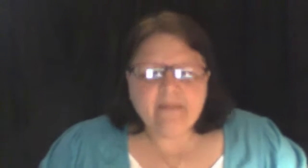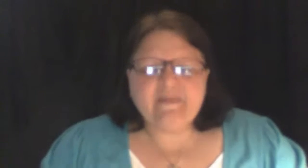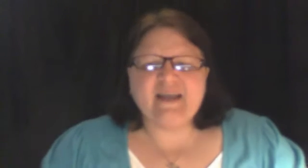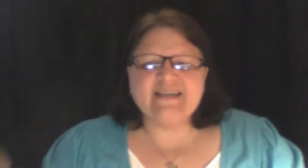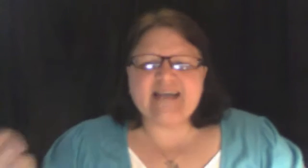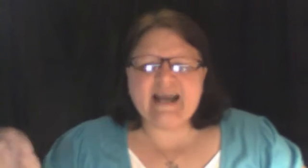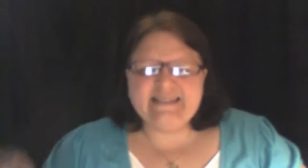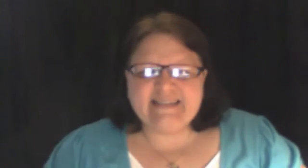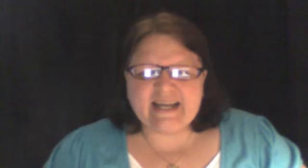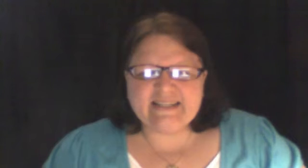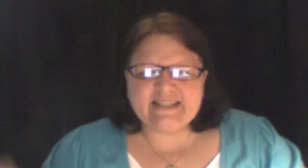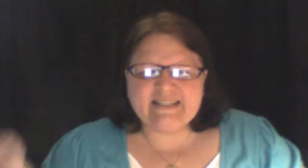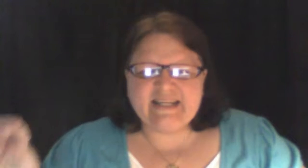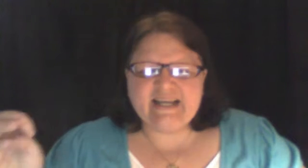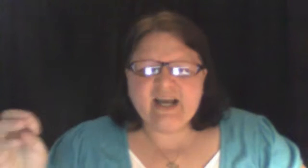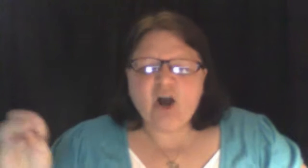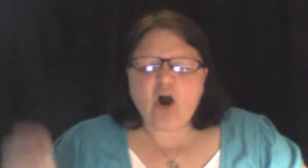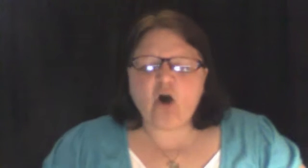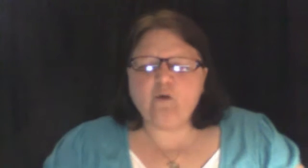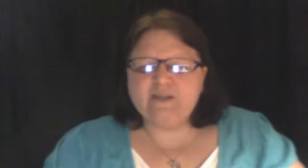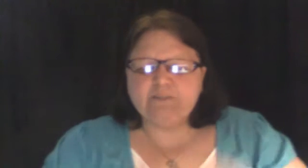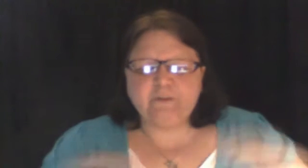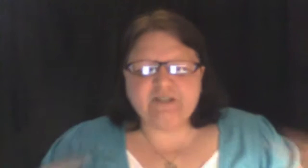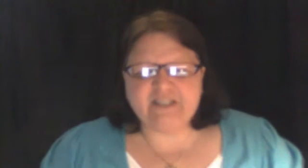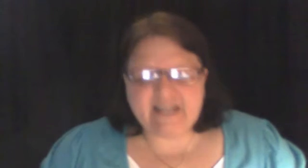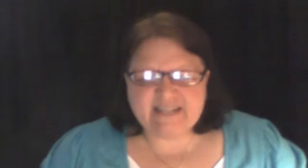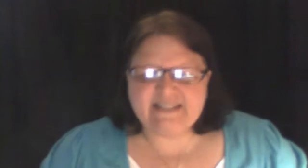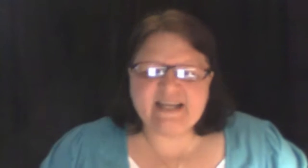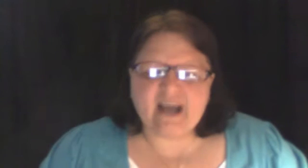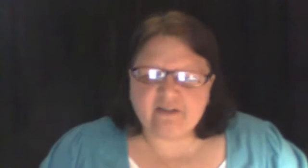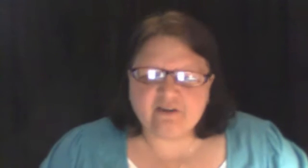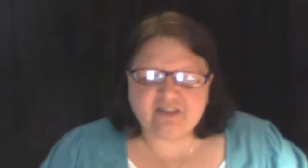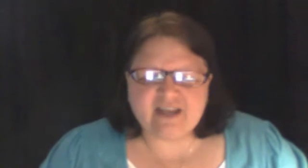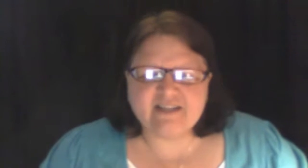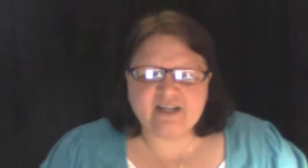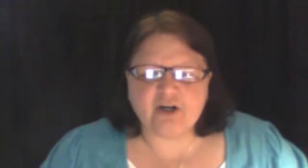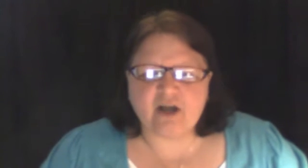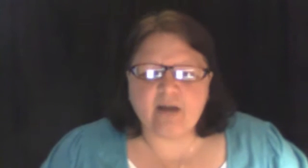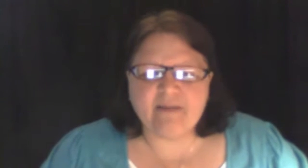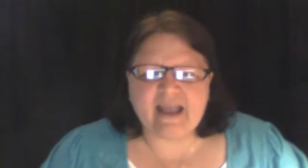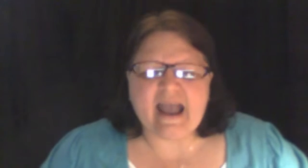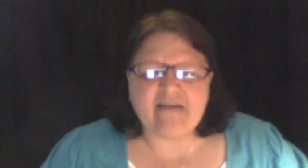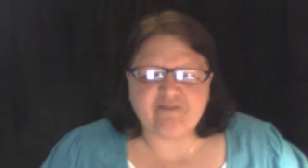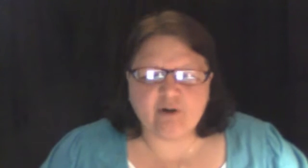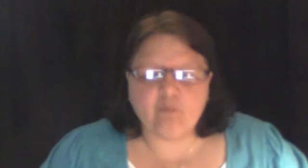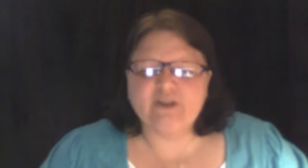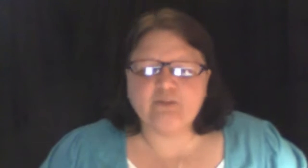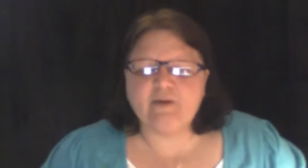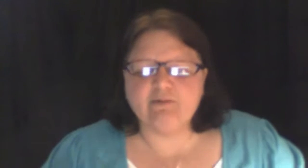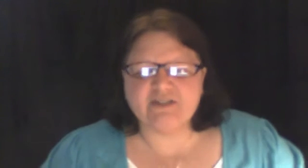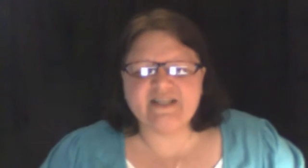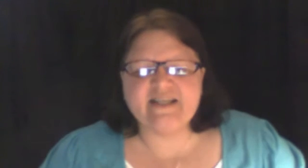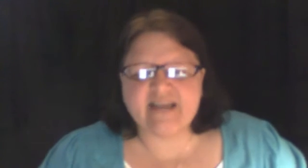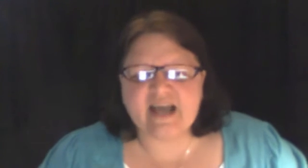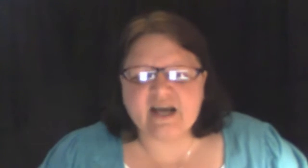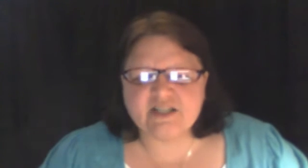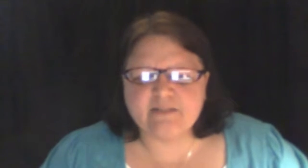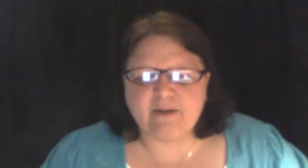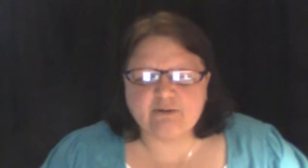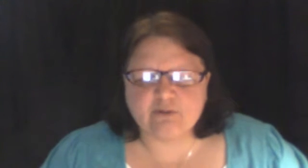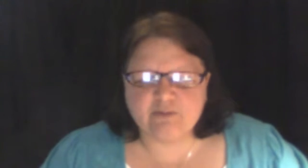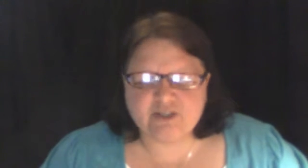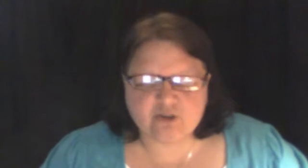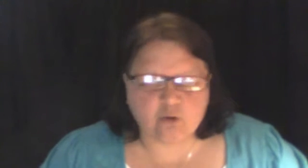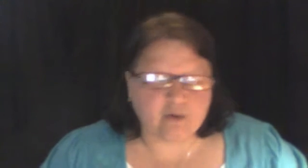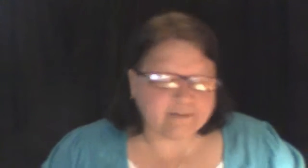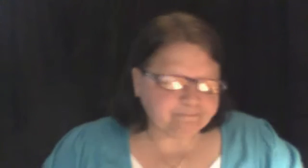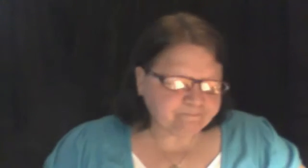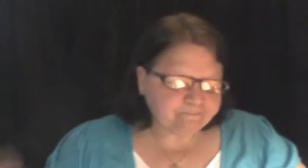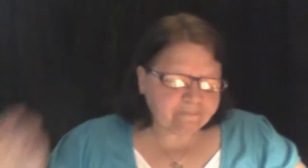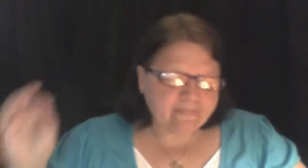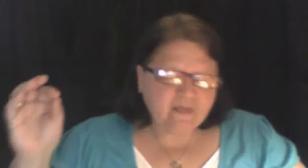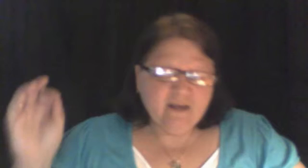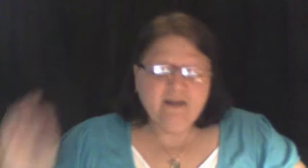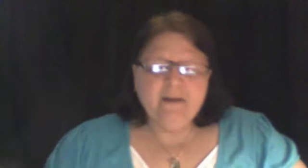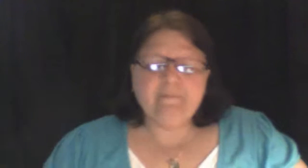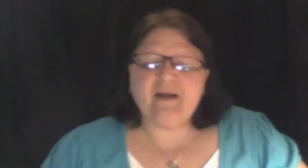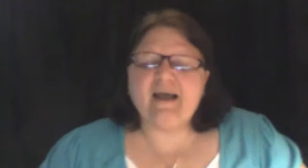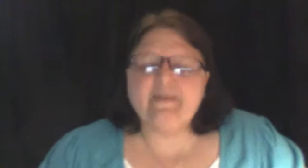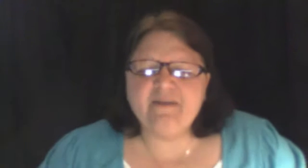Because identity always precedes the other things that are coming after it, which we will see that God is about to restore. But I am